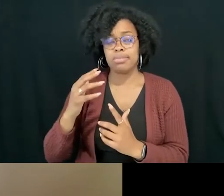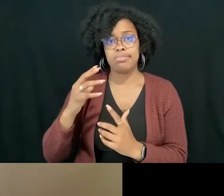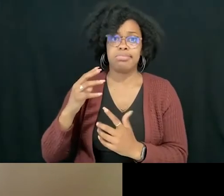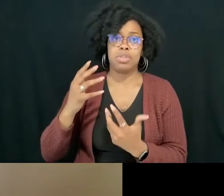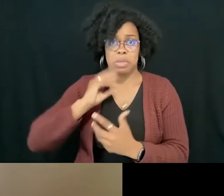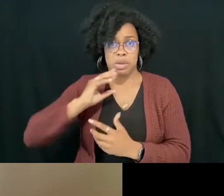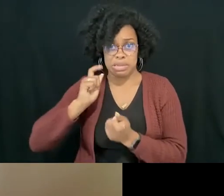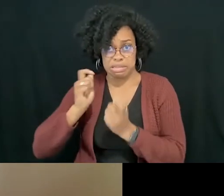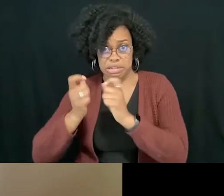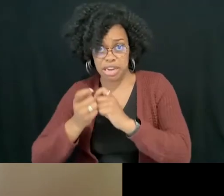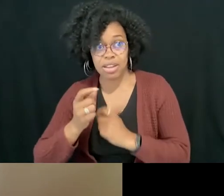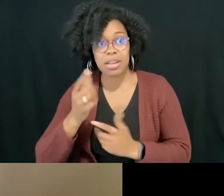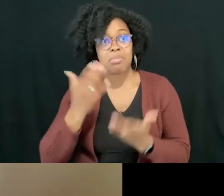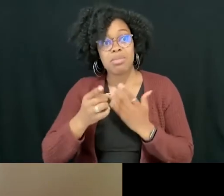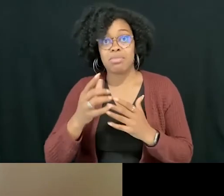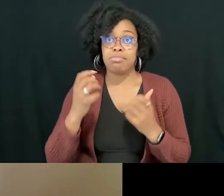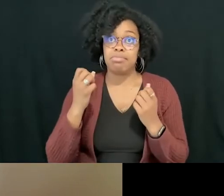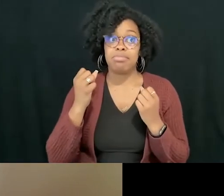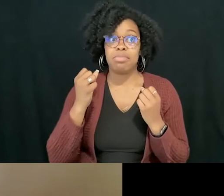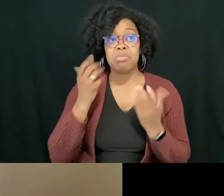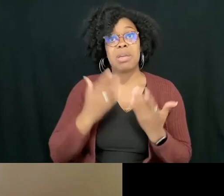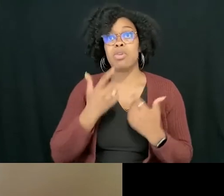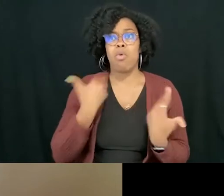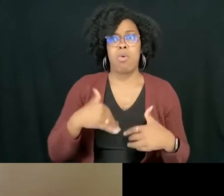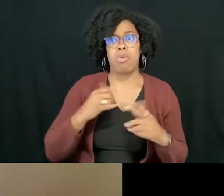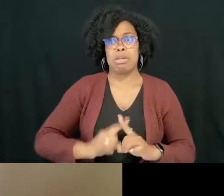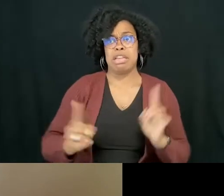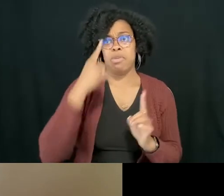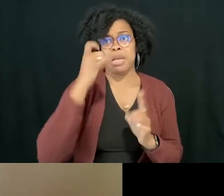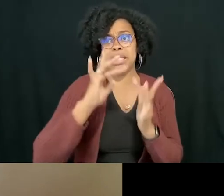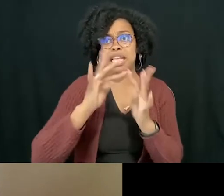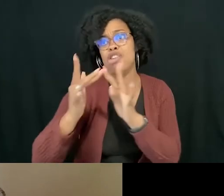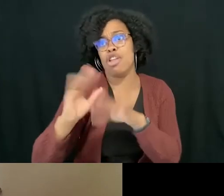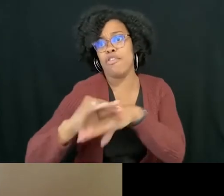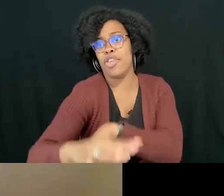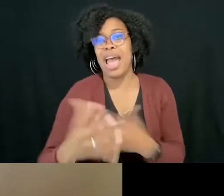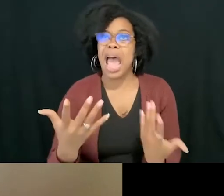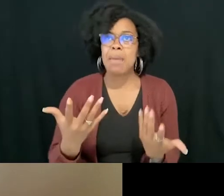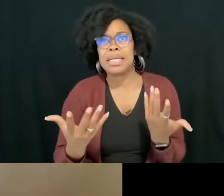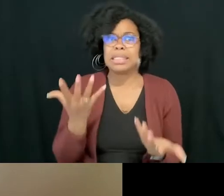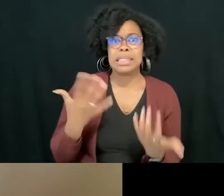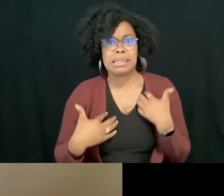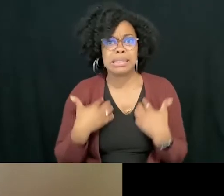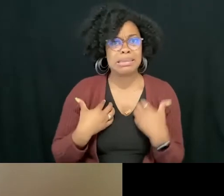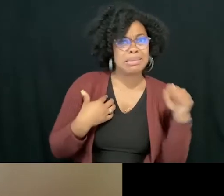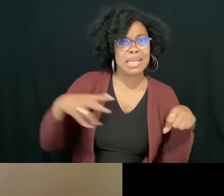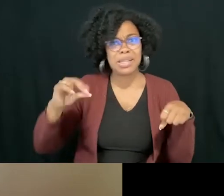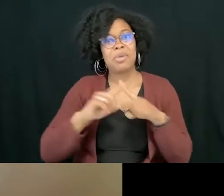like I get told, like, it must be so different because of the Internet. And I'm not really sure. mean, like, yes and no. So, yeah. So my questions are like, what